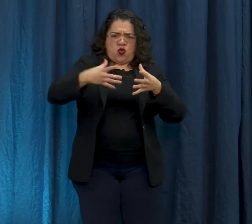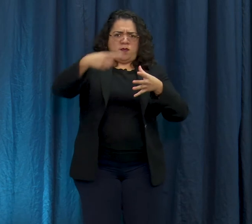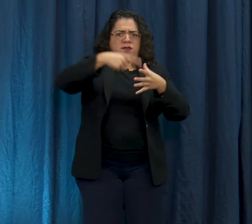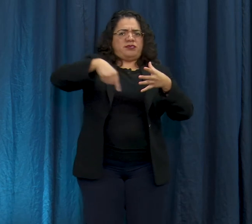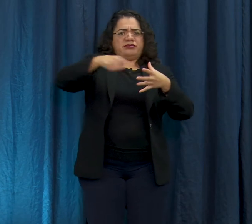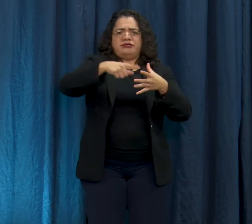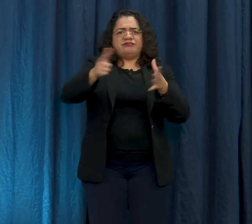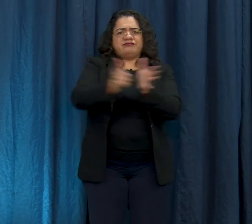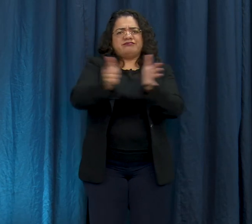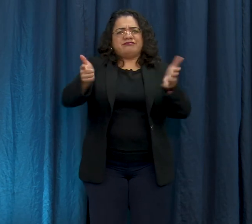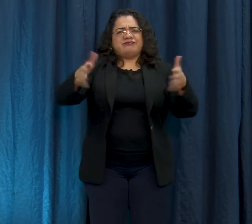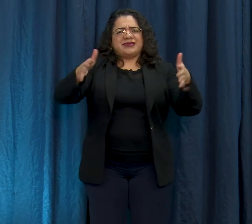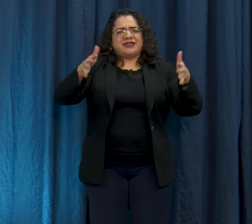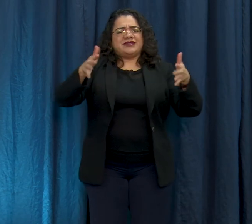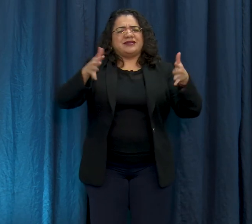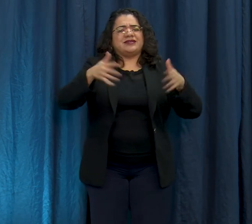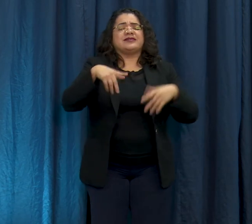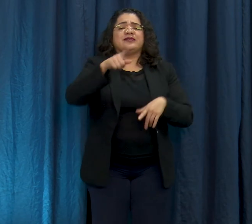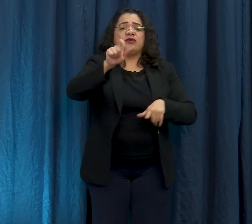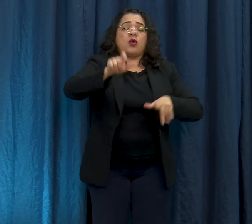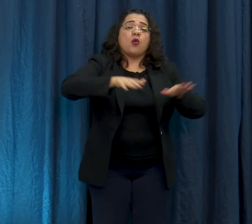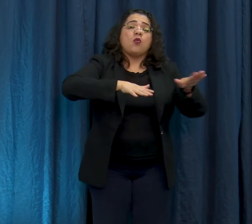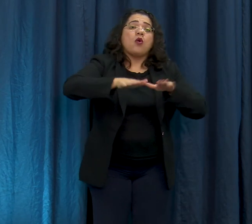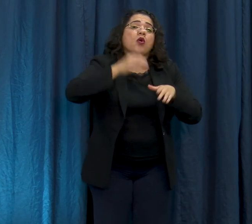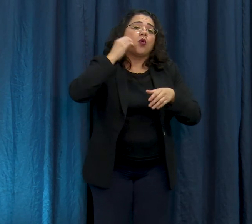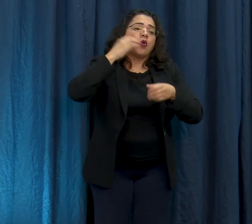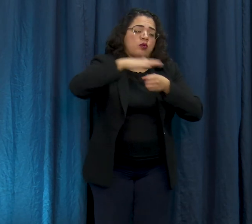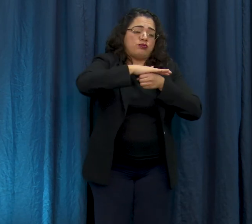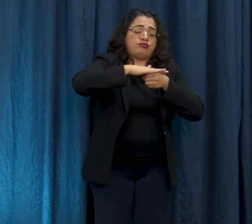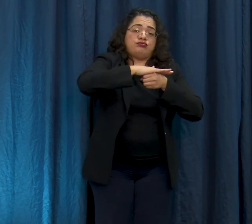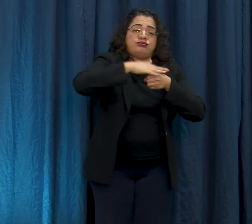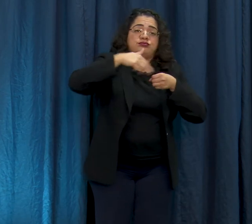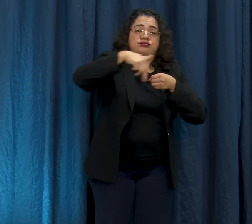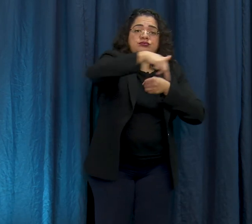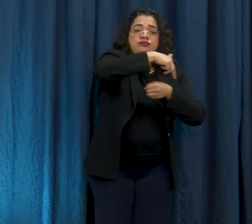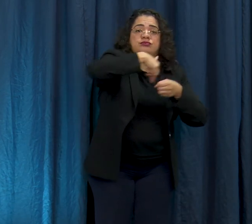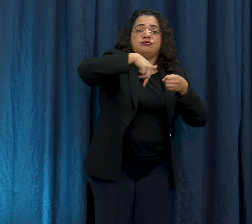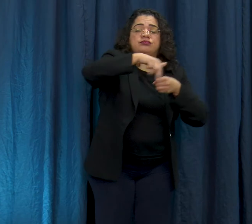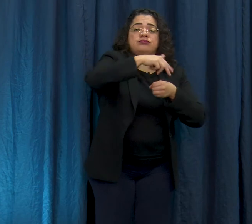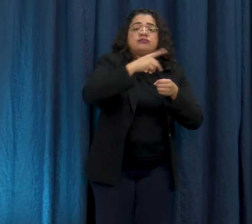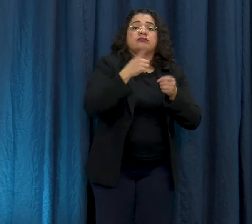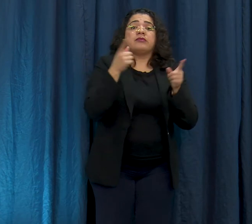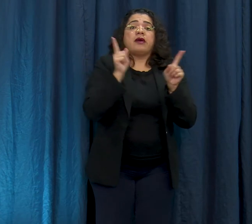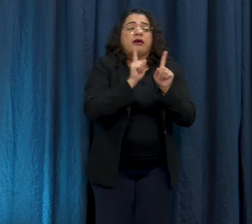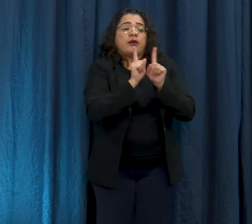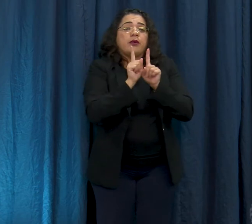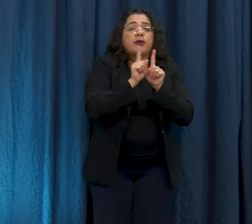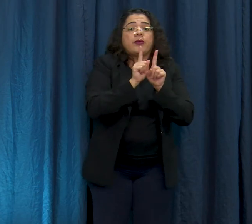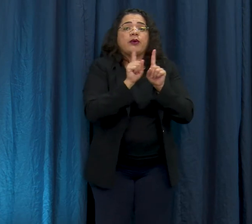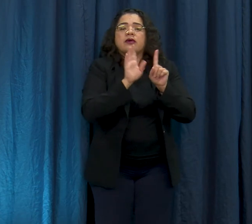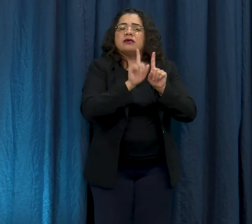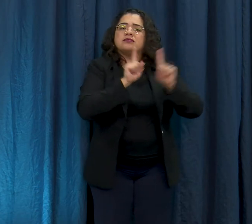Si es permitido que puede caminar por su vecindario, pero nada más caminar, no pueden congregarse.